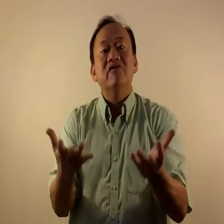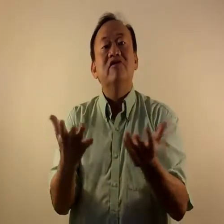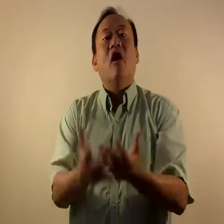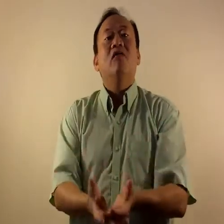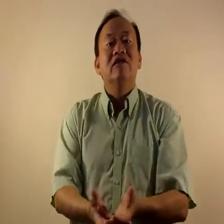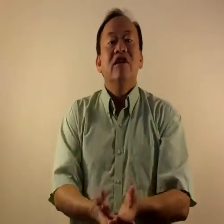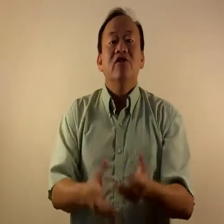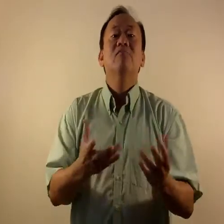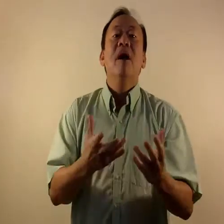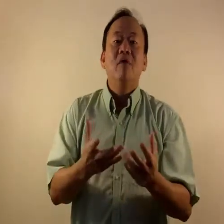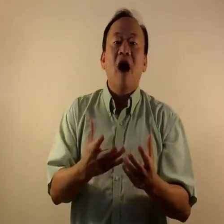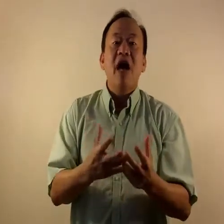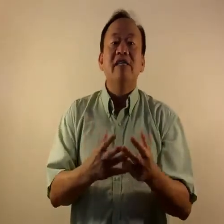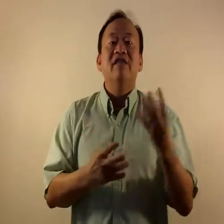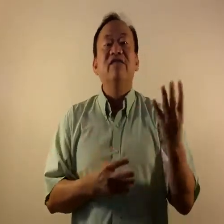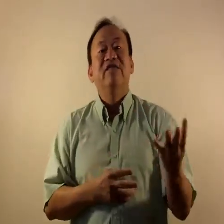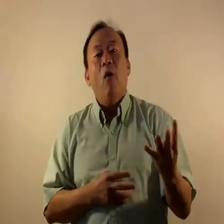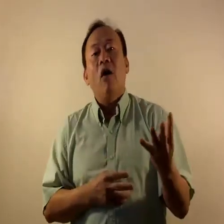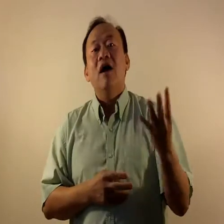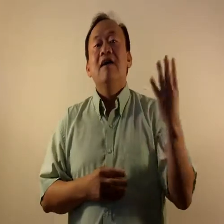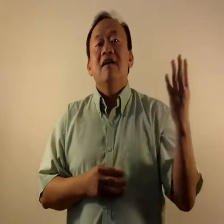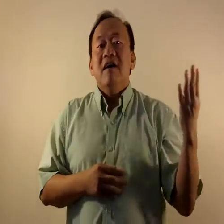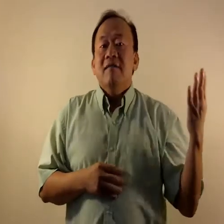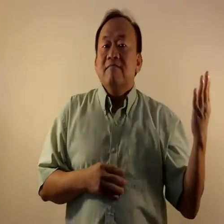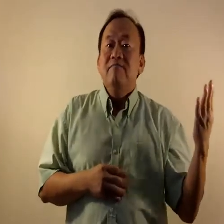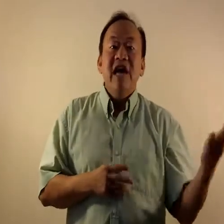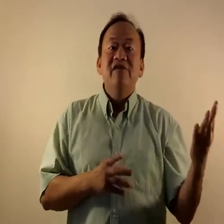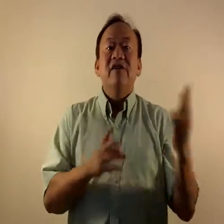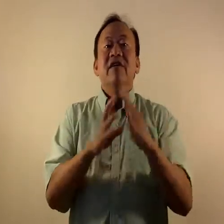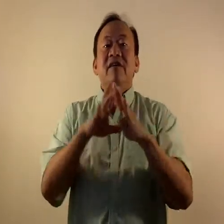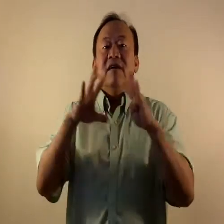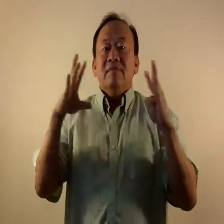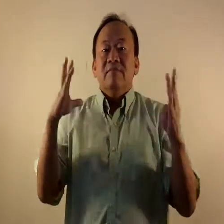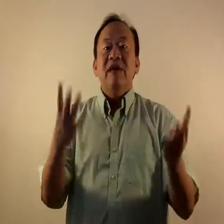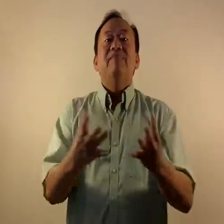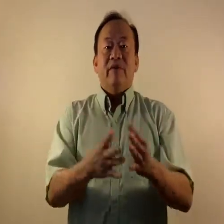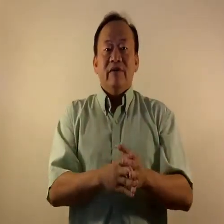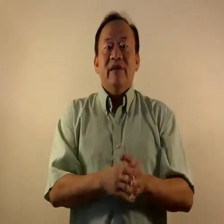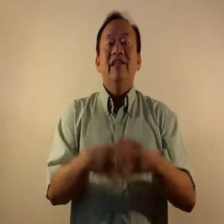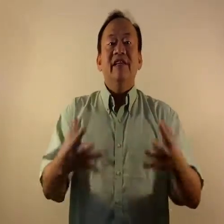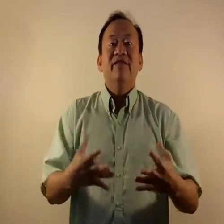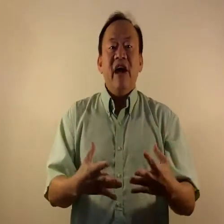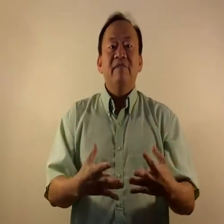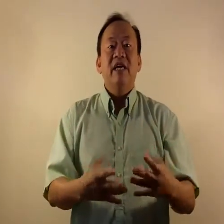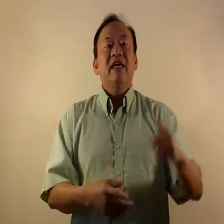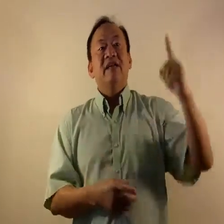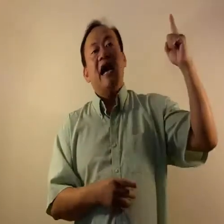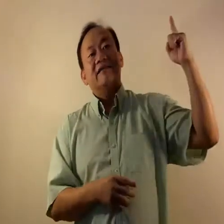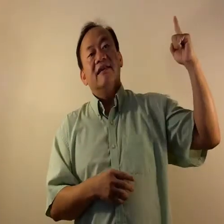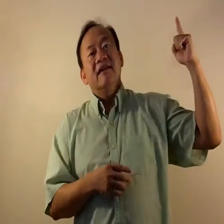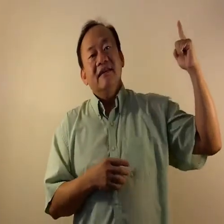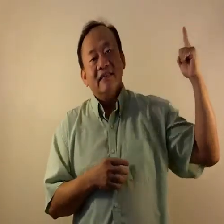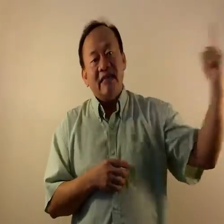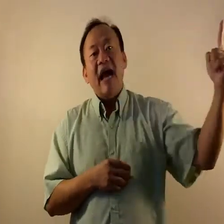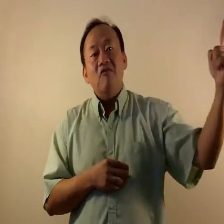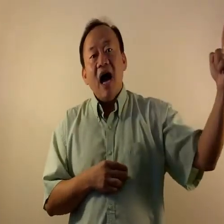SALT to memorize the four major people in this family. That's Sarah,